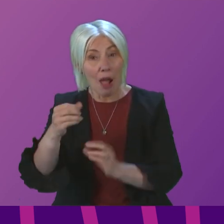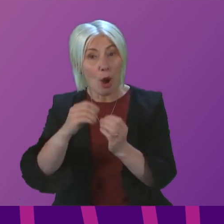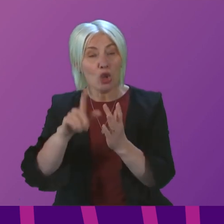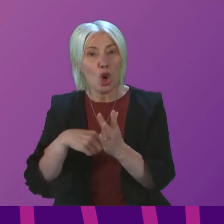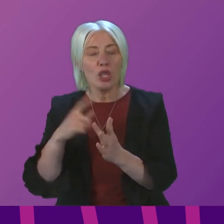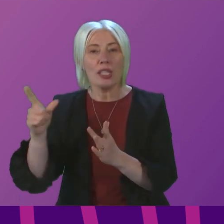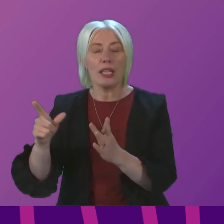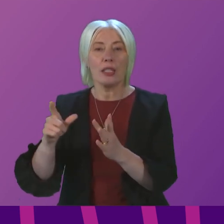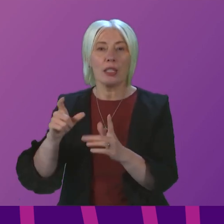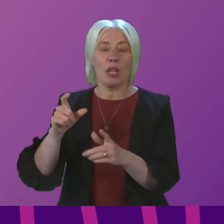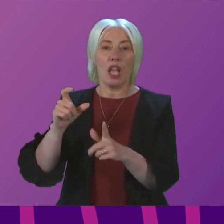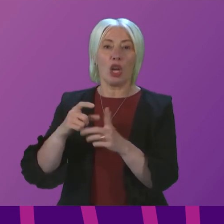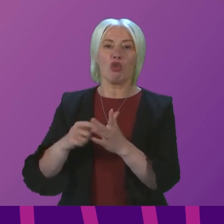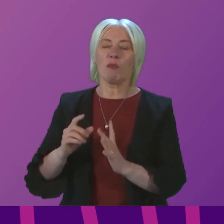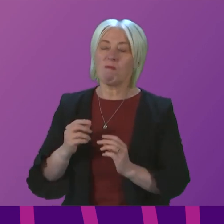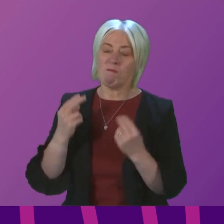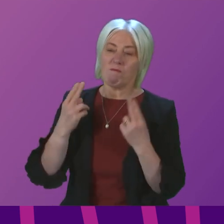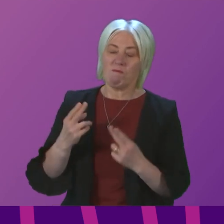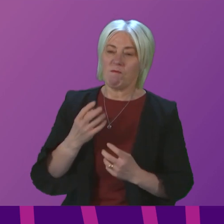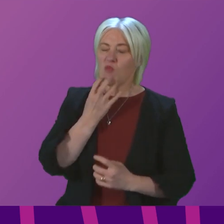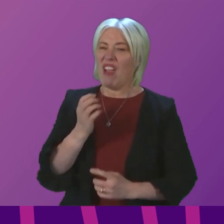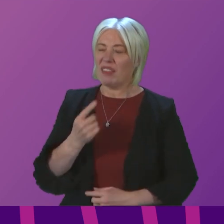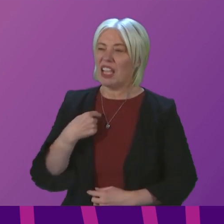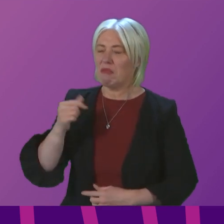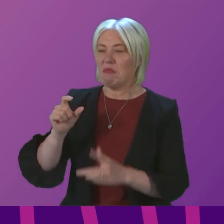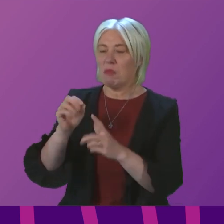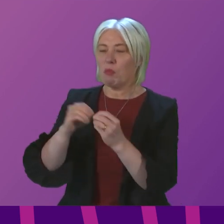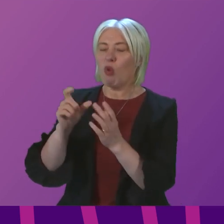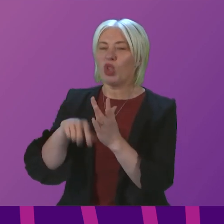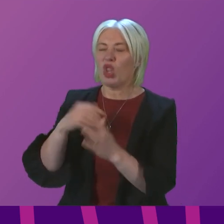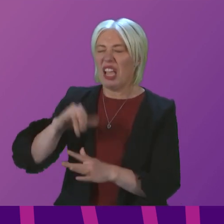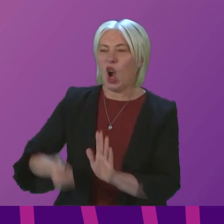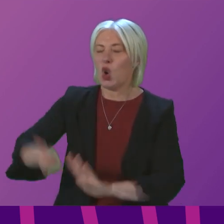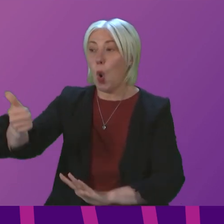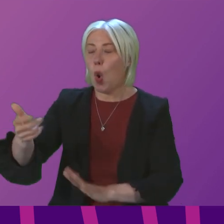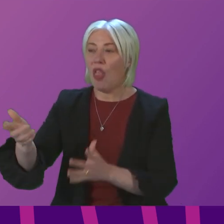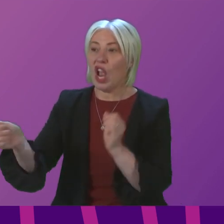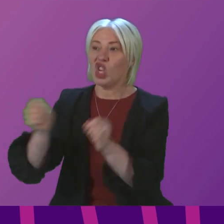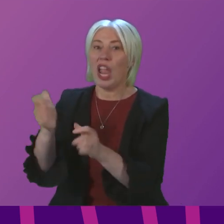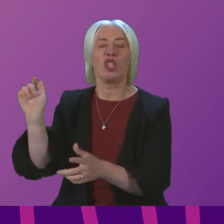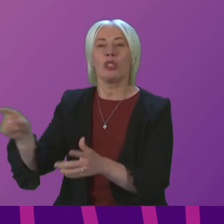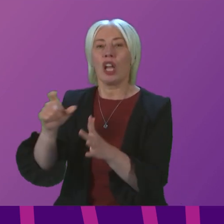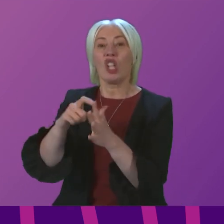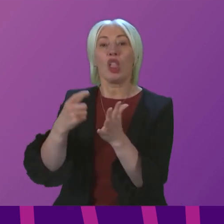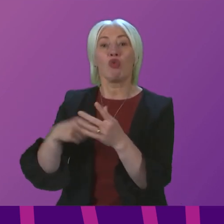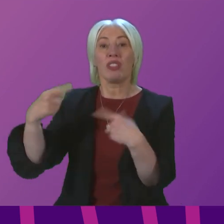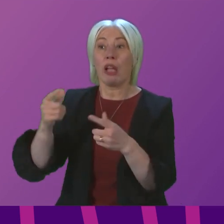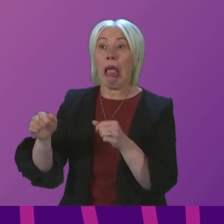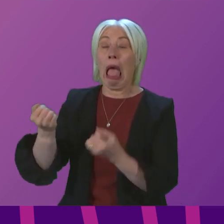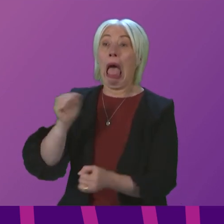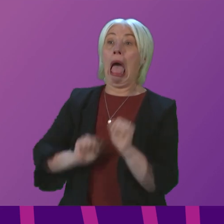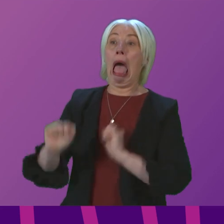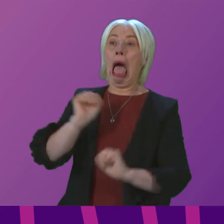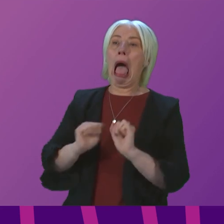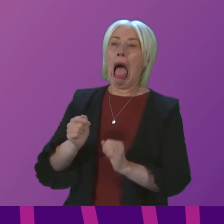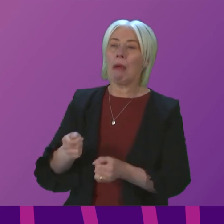Douglas Ross bravely at that point called for his resignation. But when that changed, Douglas Ross allowed himself to be hauled